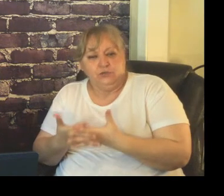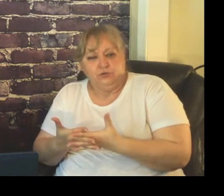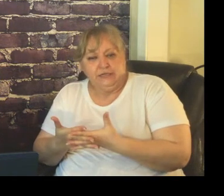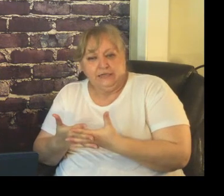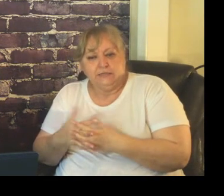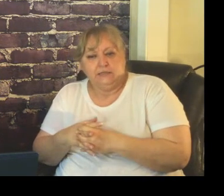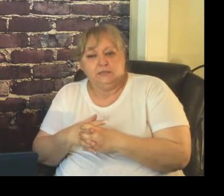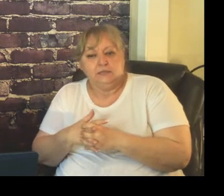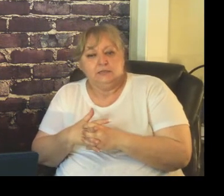using it